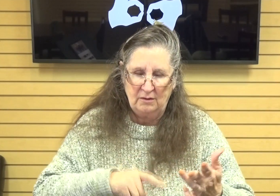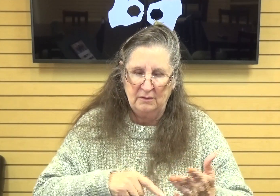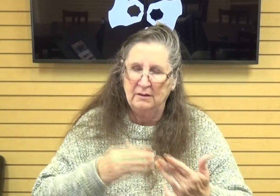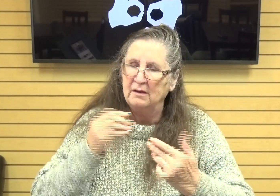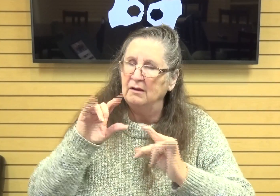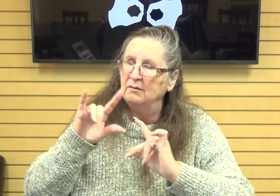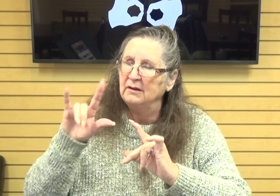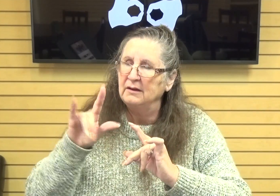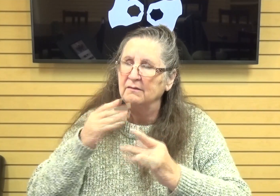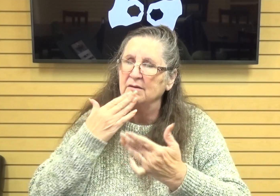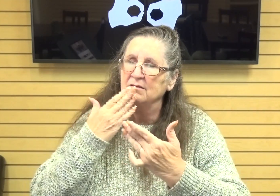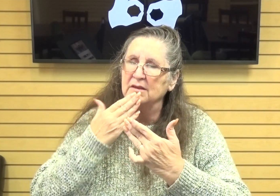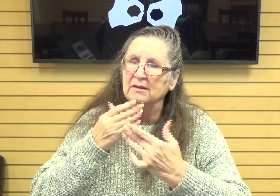in your most precious name amen